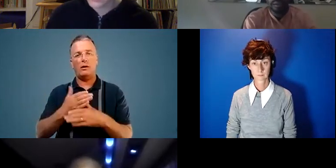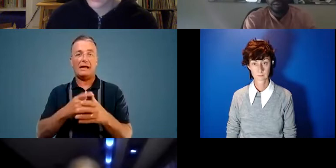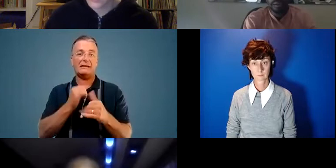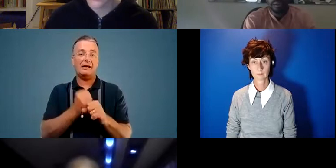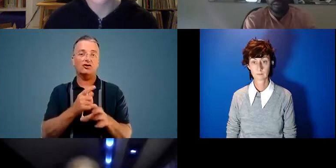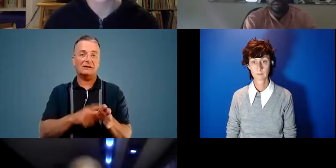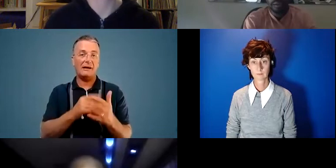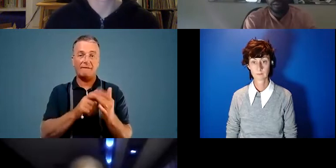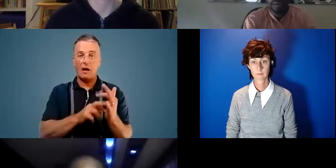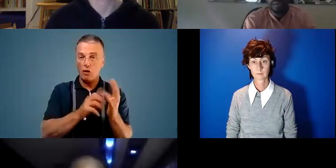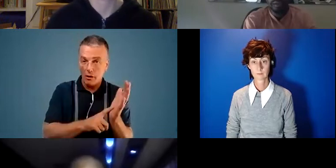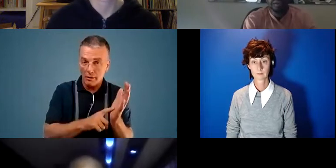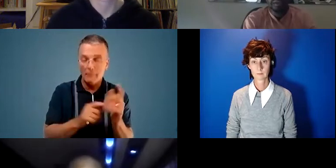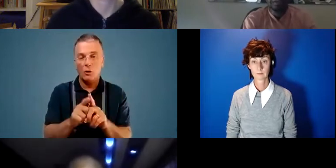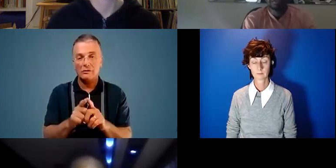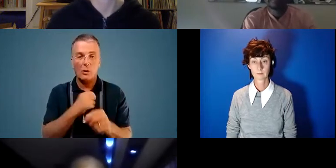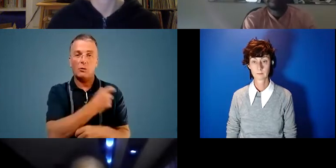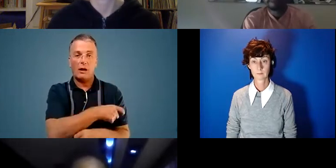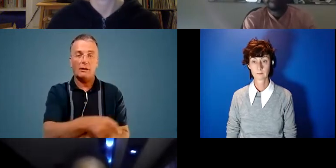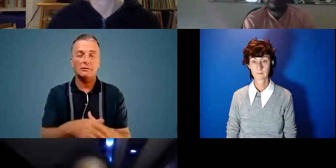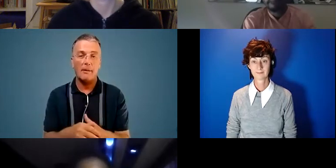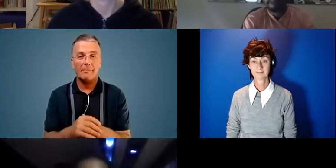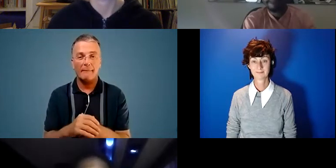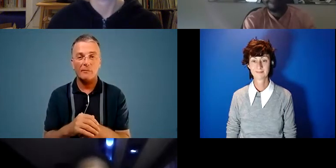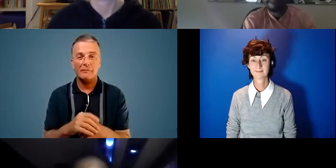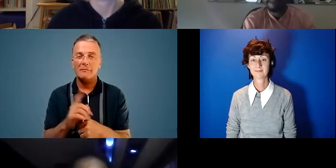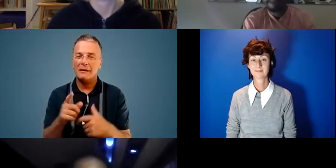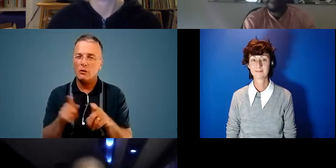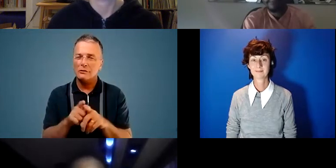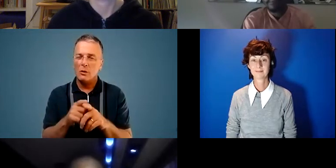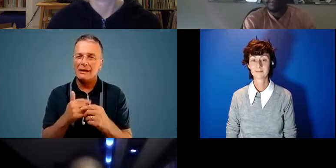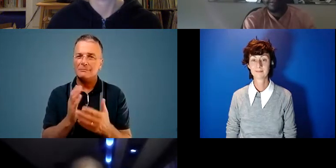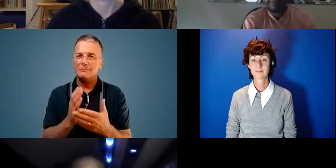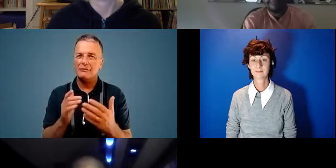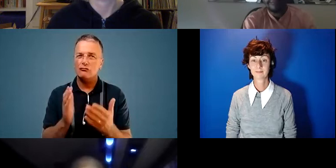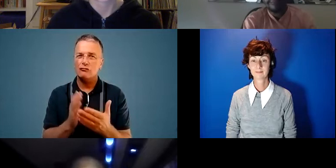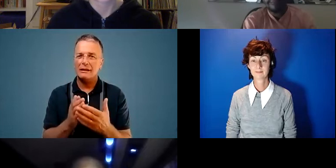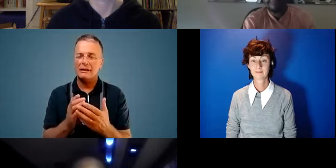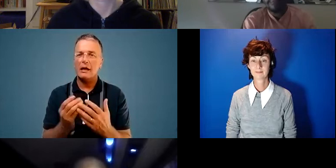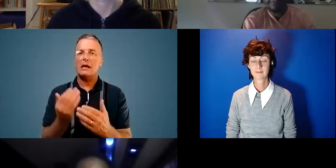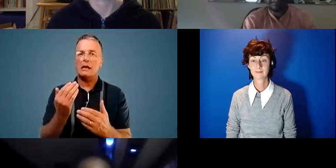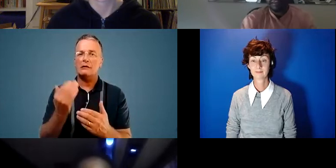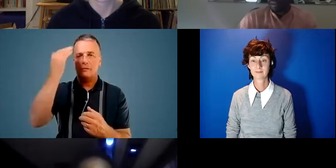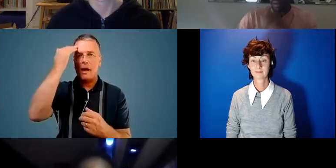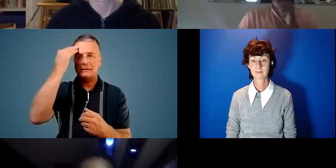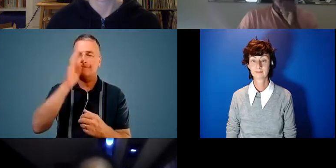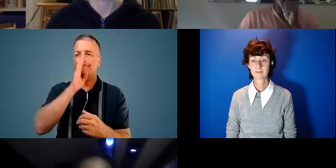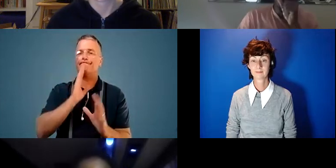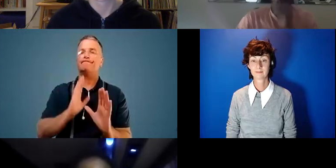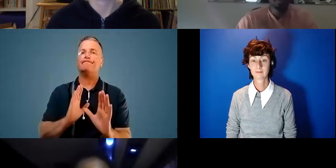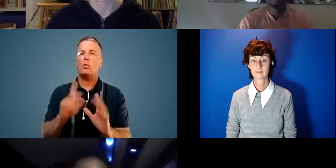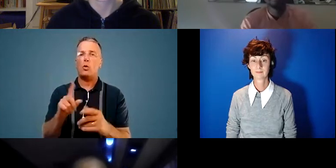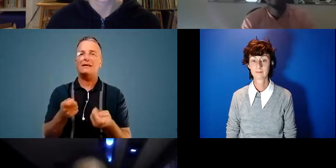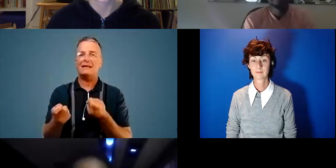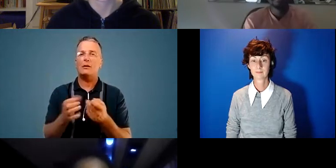Enviral, but also with our clients. Yeah, it has also been really a great reminder of what we're dealing with, we